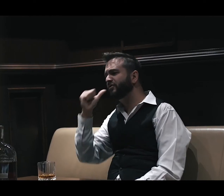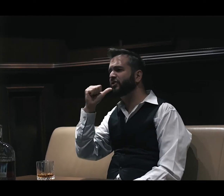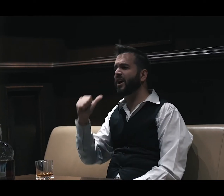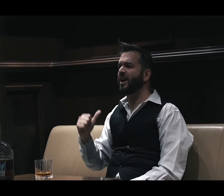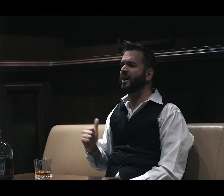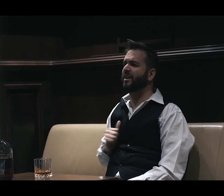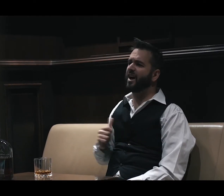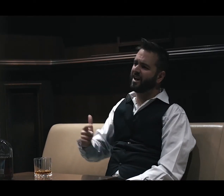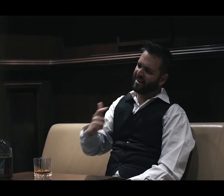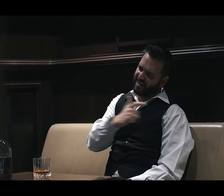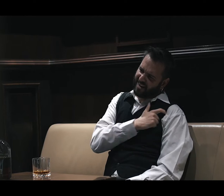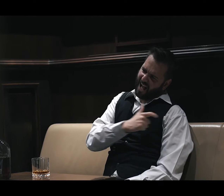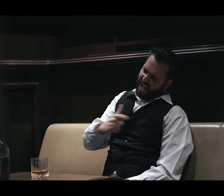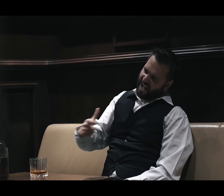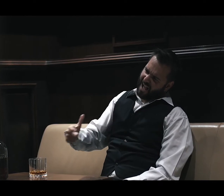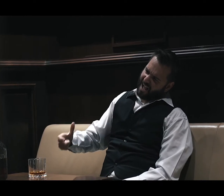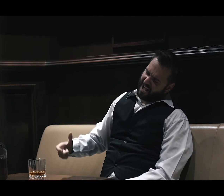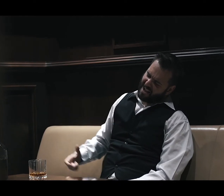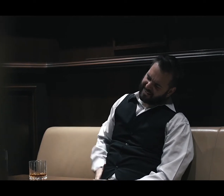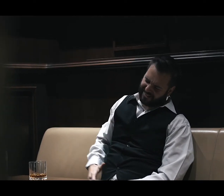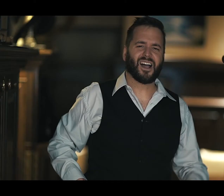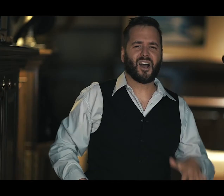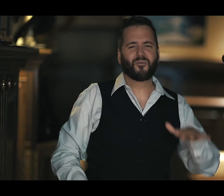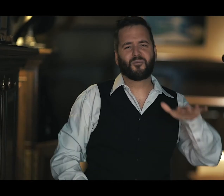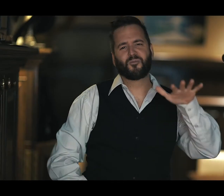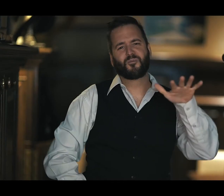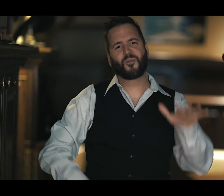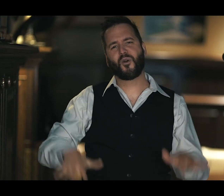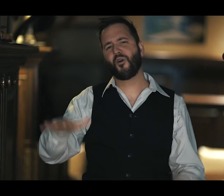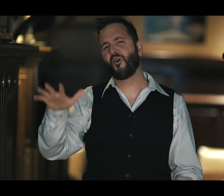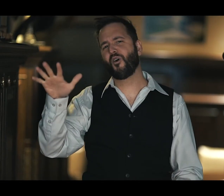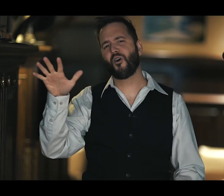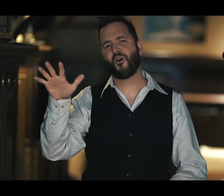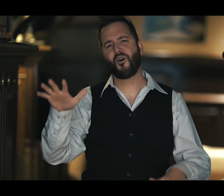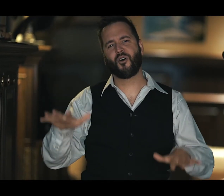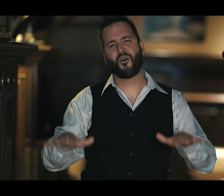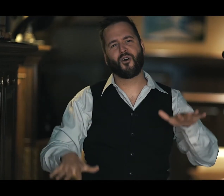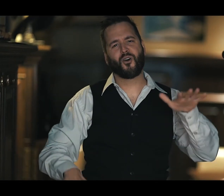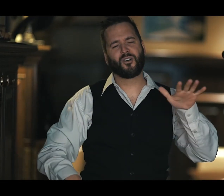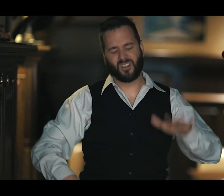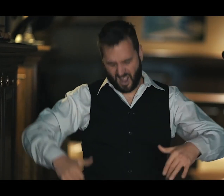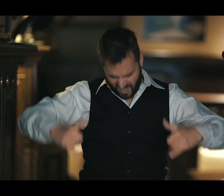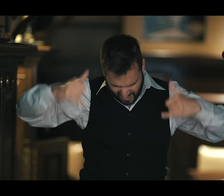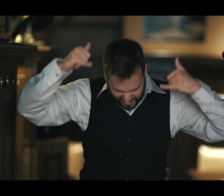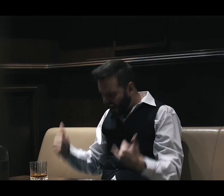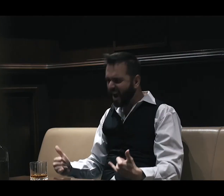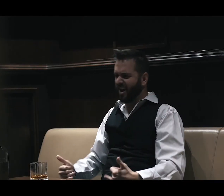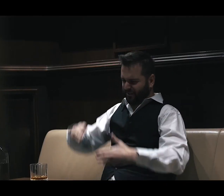Yesterday, love was such an easy game to play Now I need a